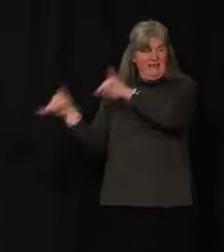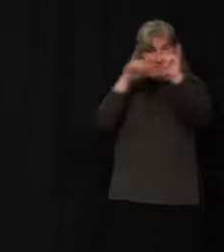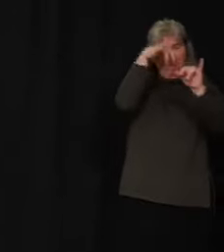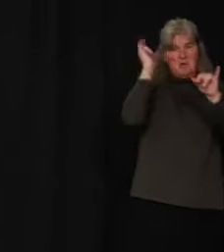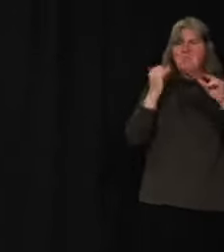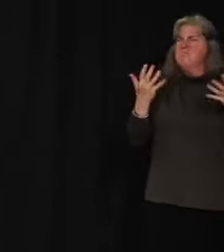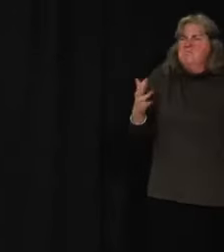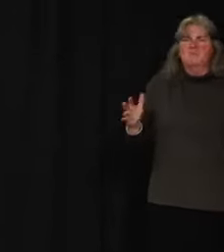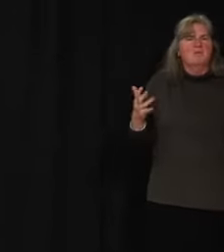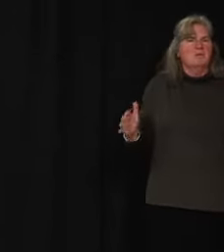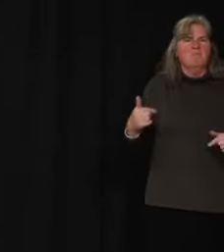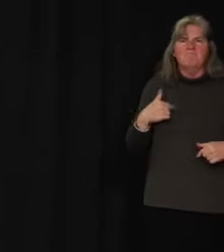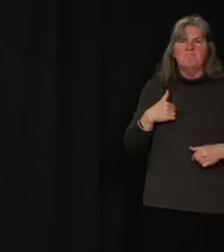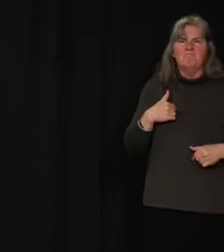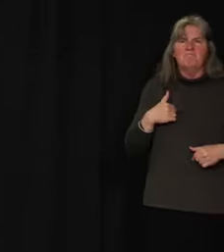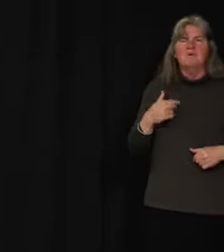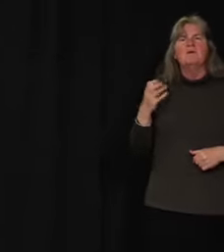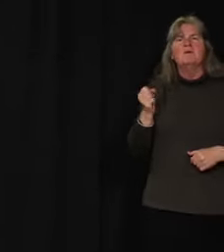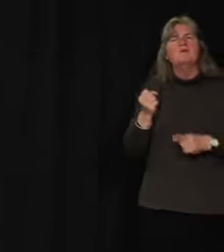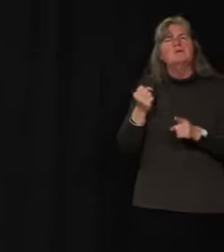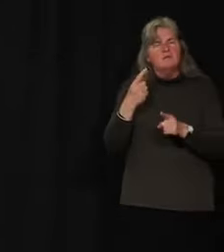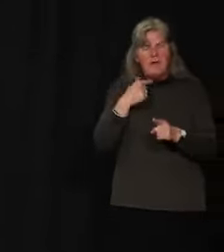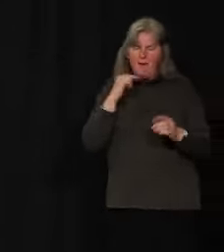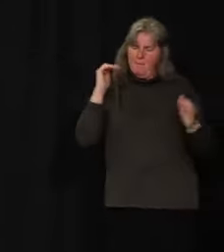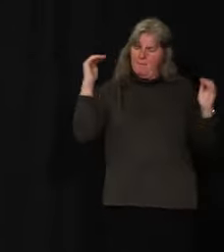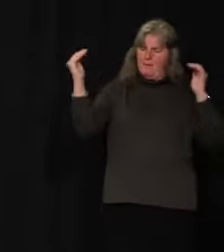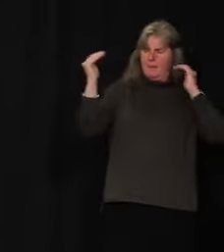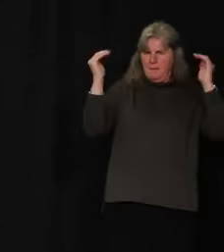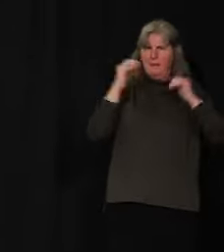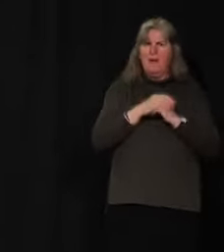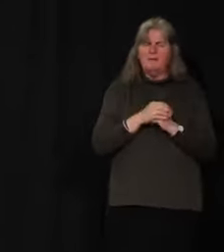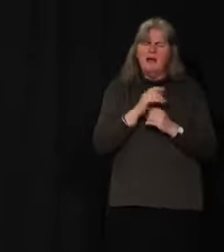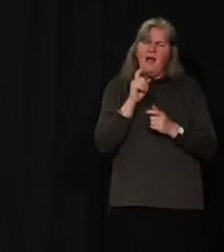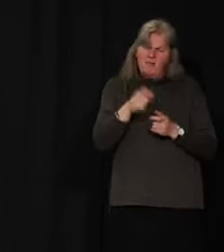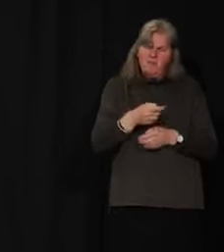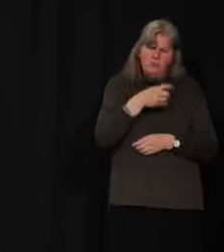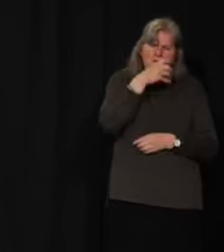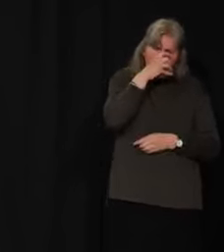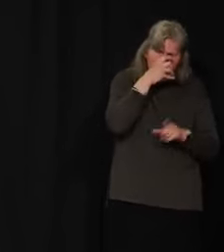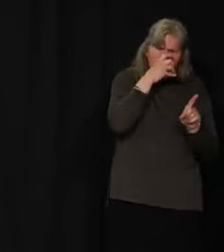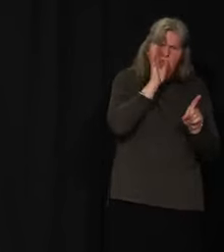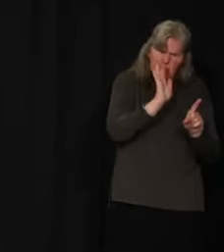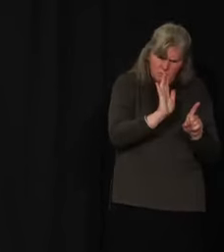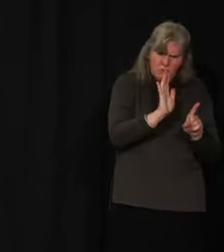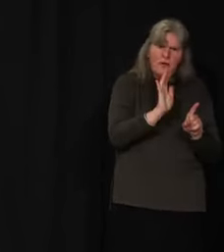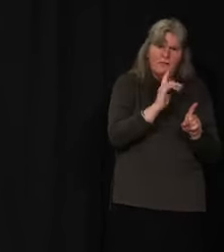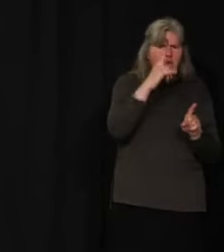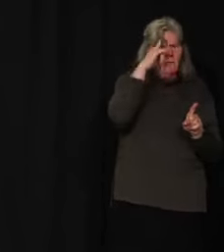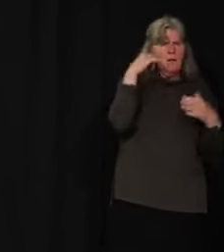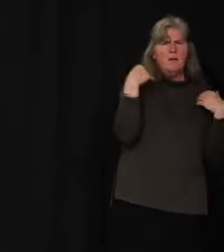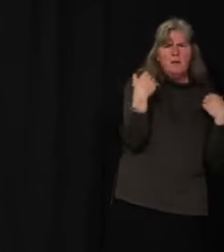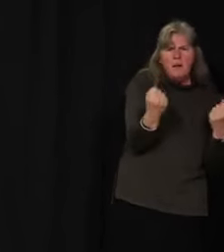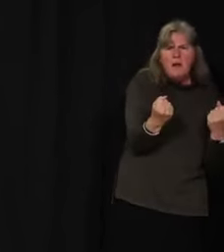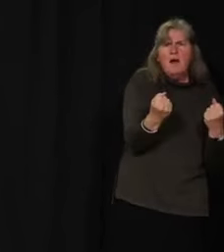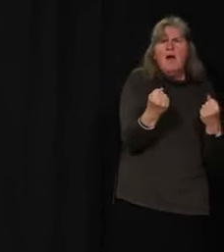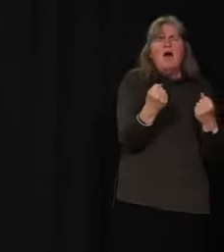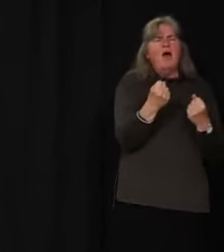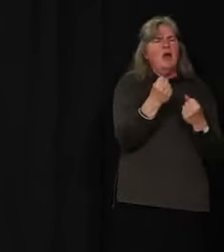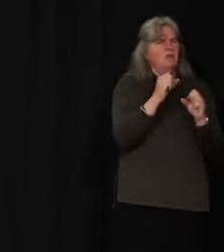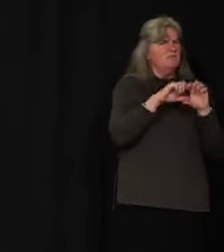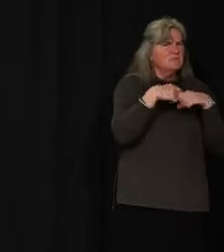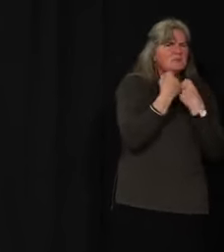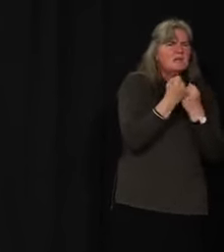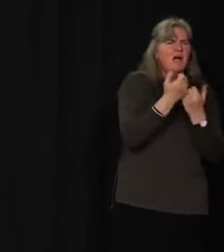We must balance the fact that we can't be too strict for too long for the sake of our mental health and our